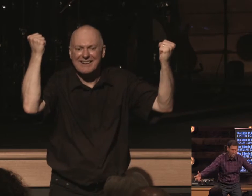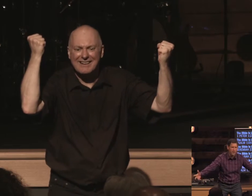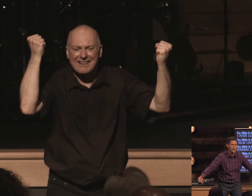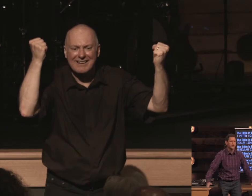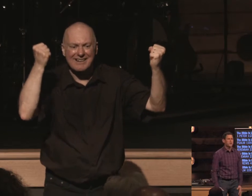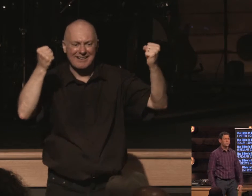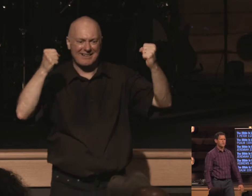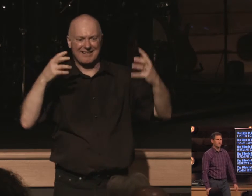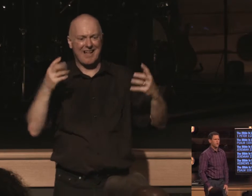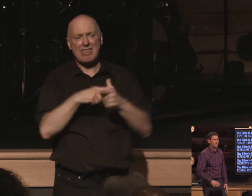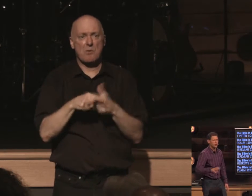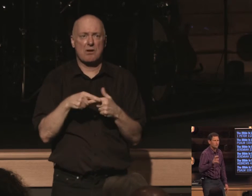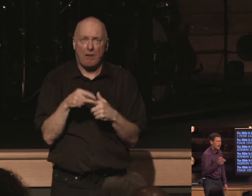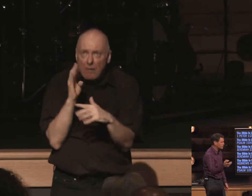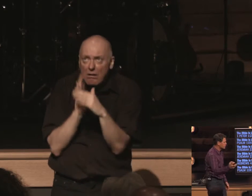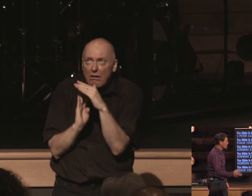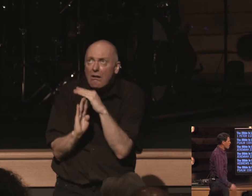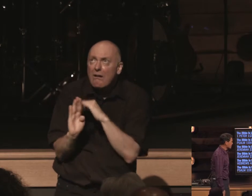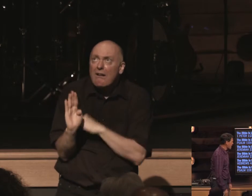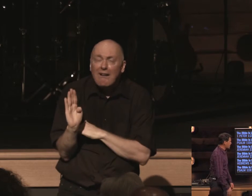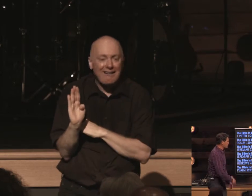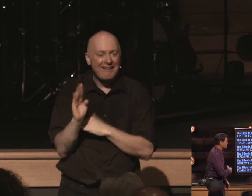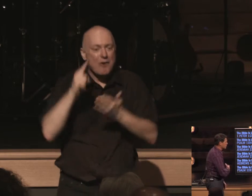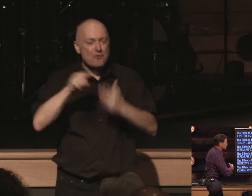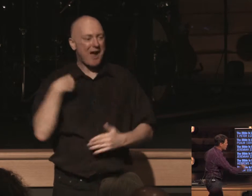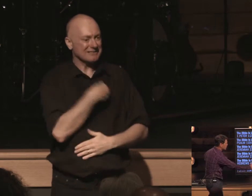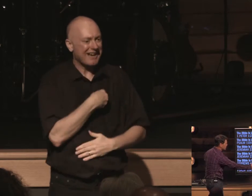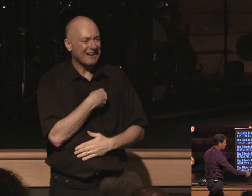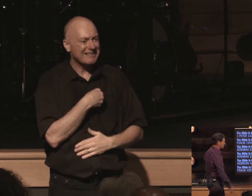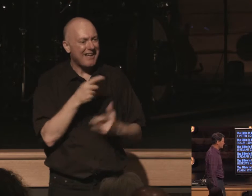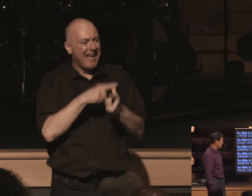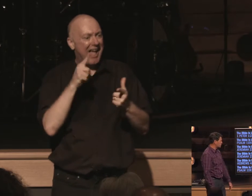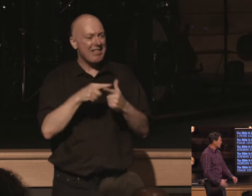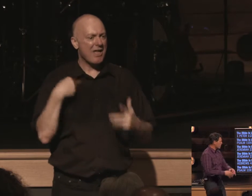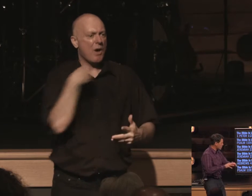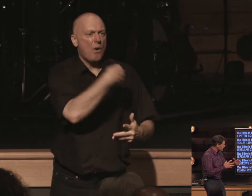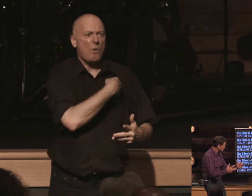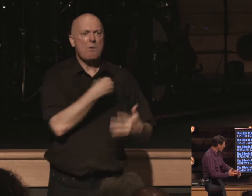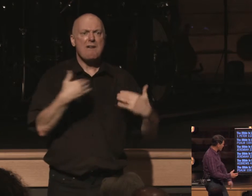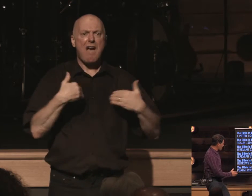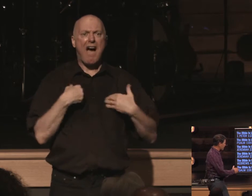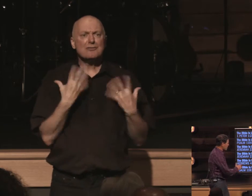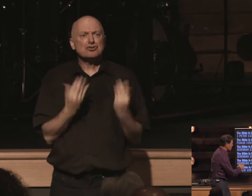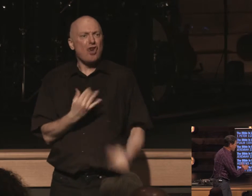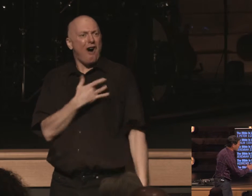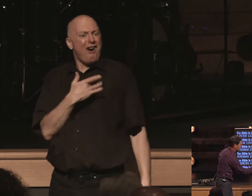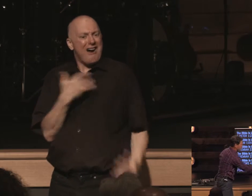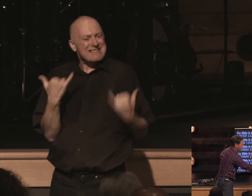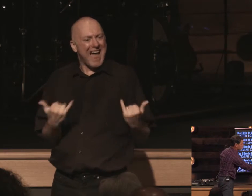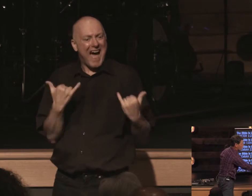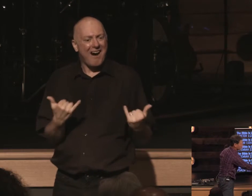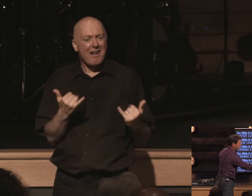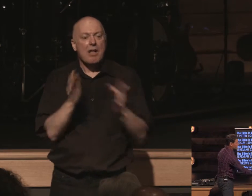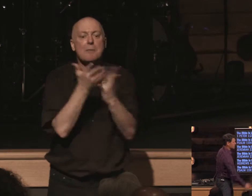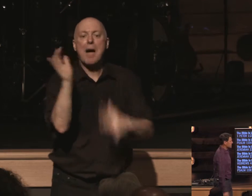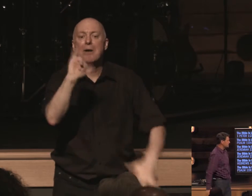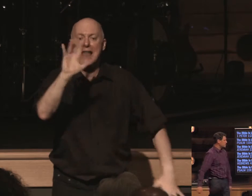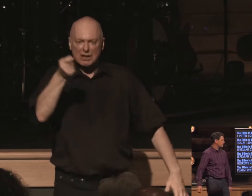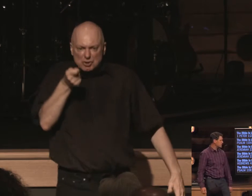of mush before the lord it corrects our lives and puts us in this place of having a soft heart the bible is like a sword that cuts deeply